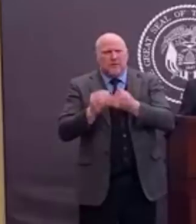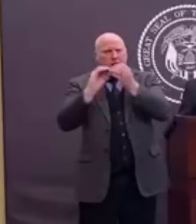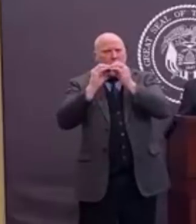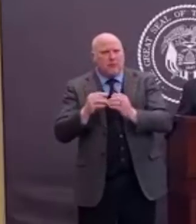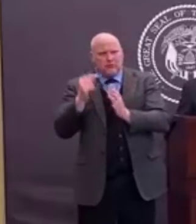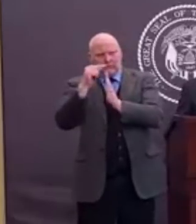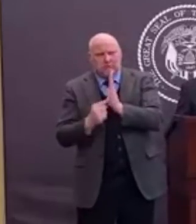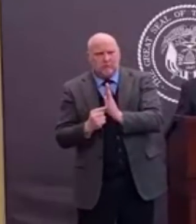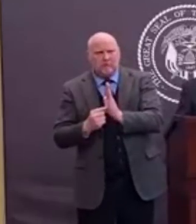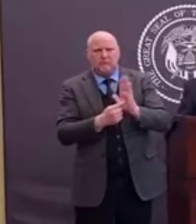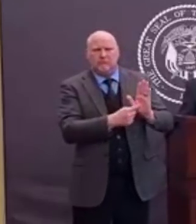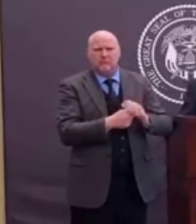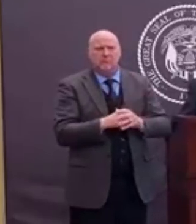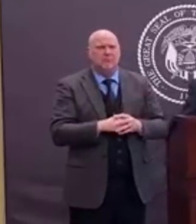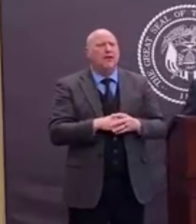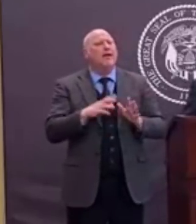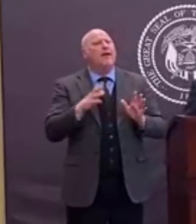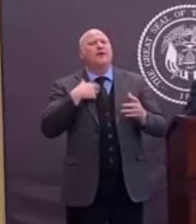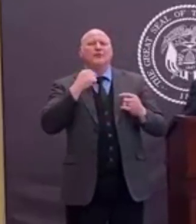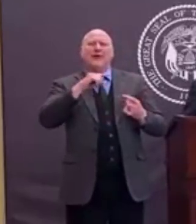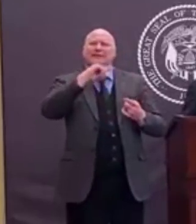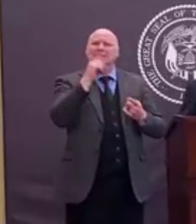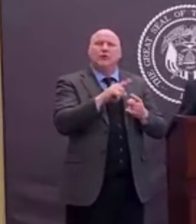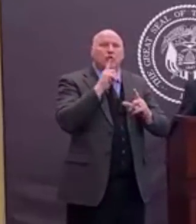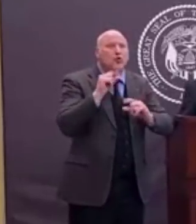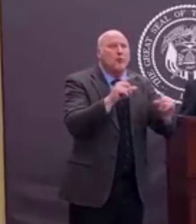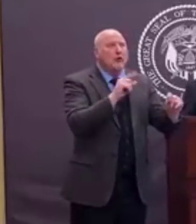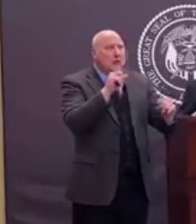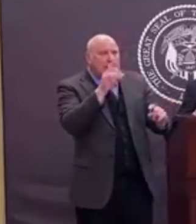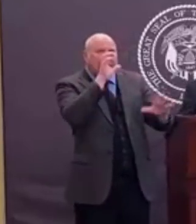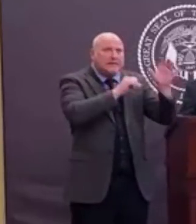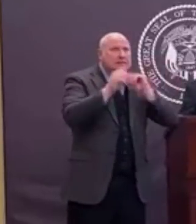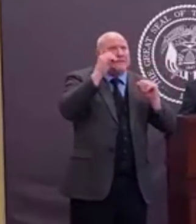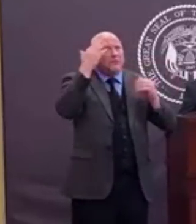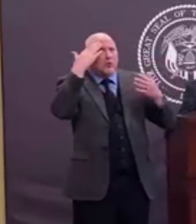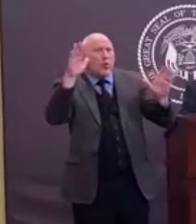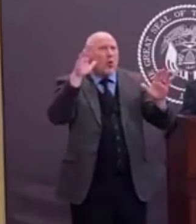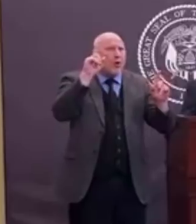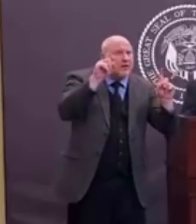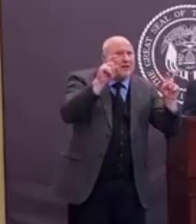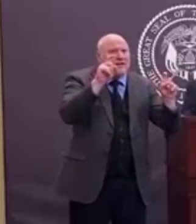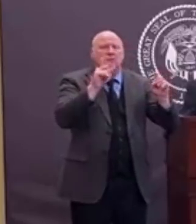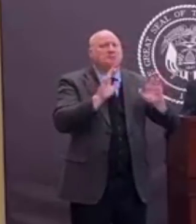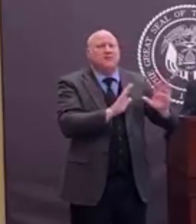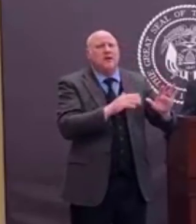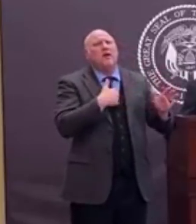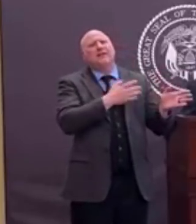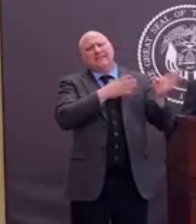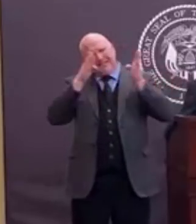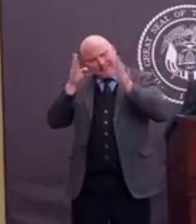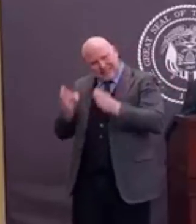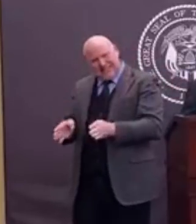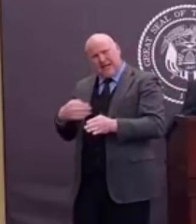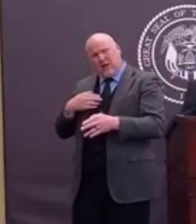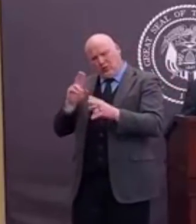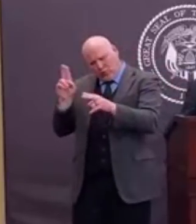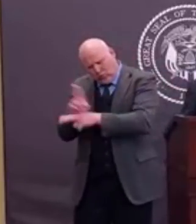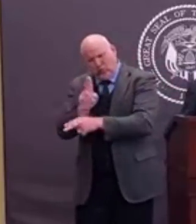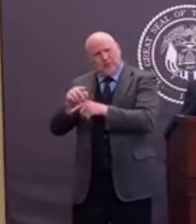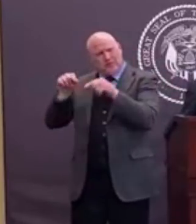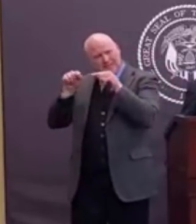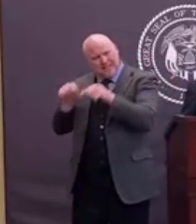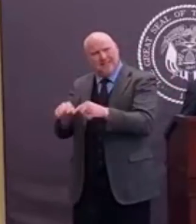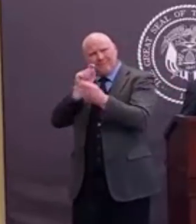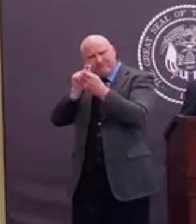out there. We get calls all the day. Are you going to do this? Are you going to do that? Let's make sure that we deal with the facts and the best science and the best